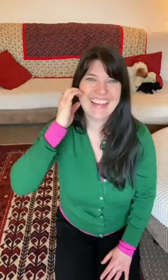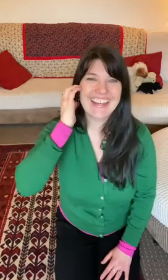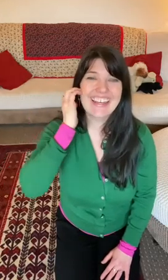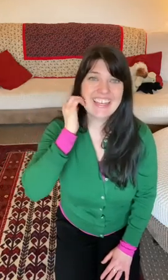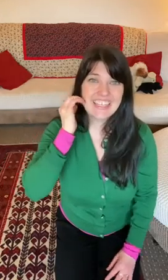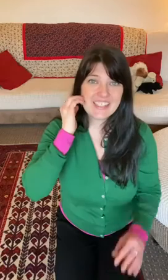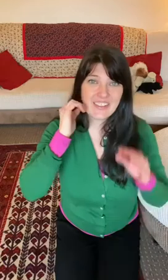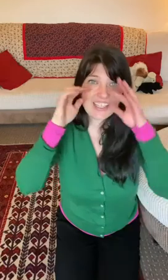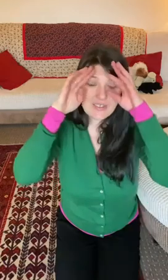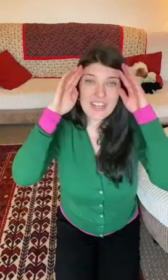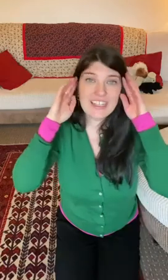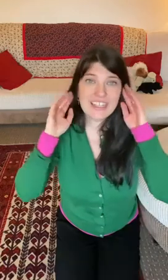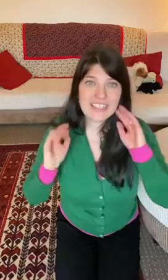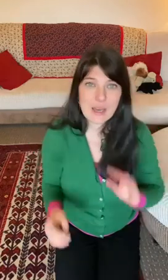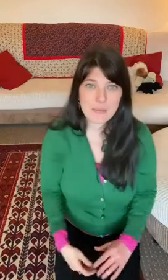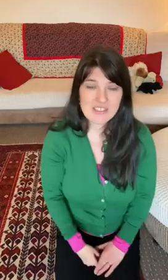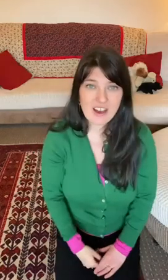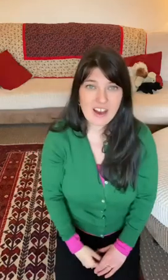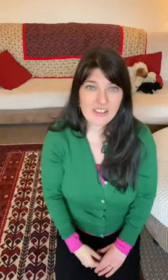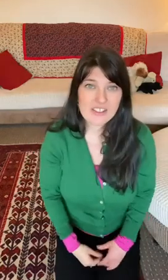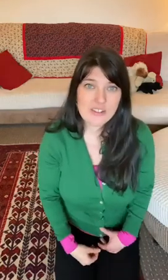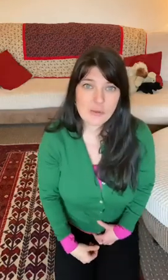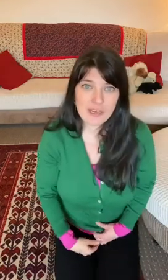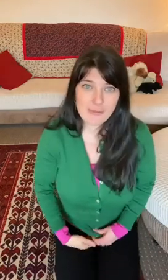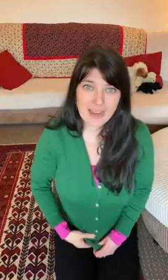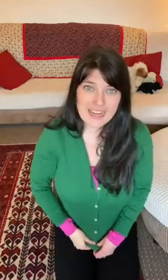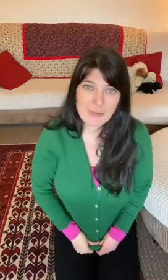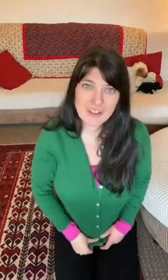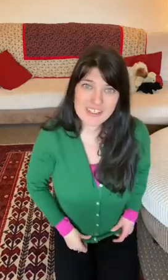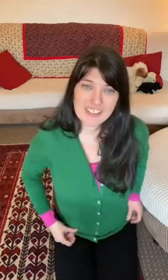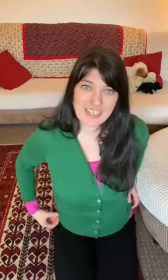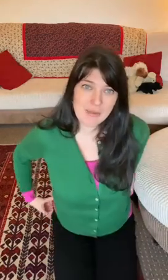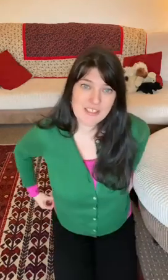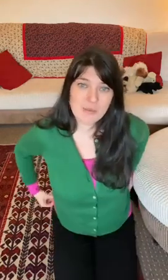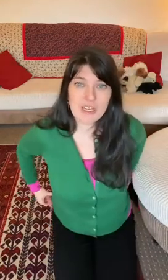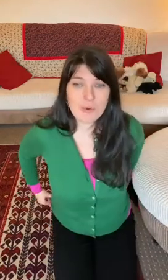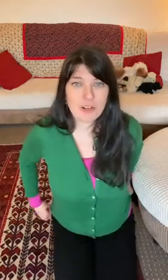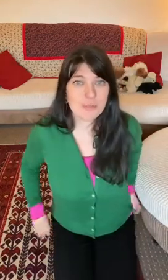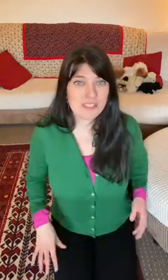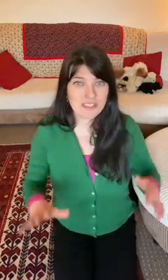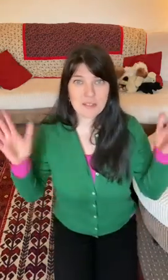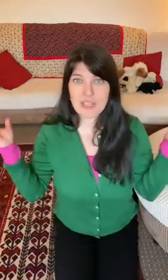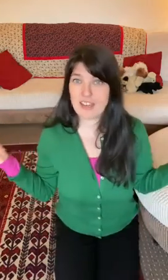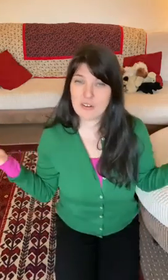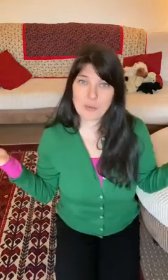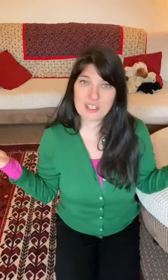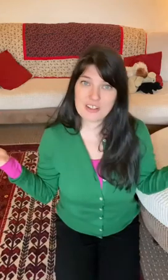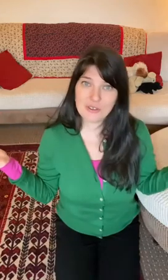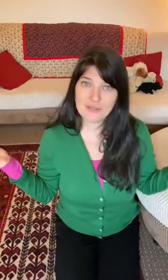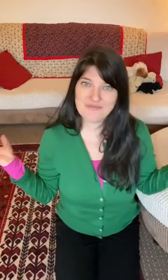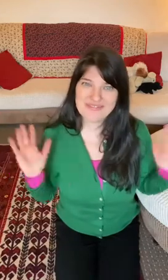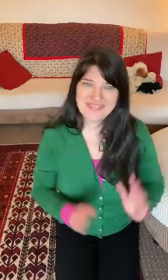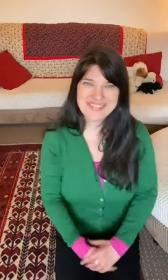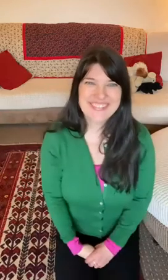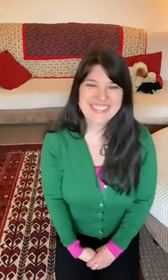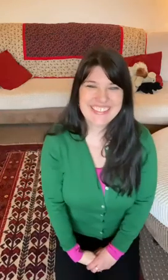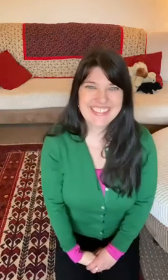So that's what I think has happened to all the snowmen in my neighborhood today because when I woke up suddenly we had no more snow. So